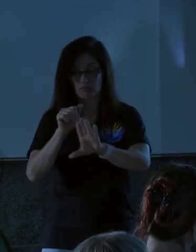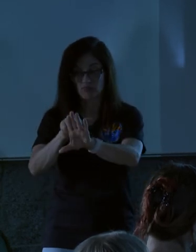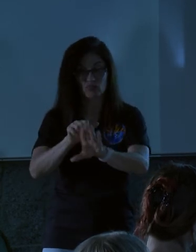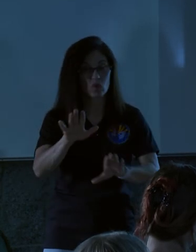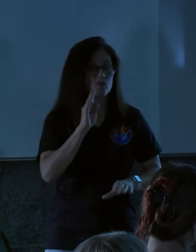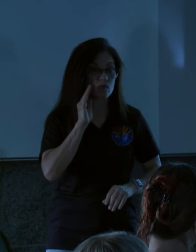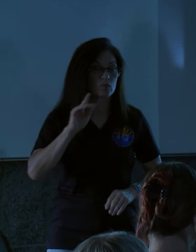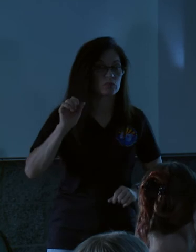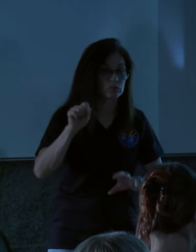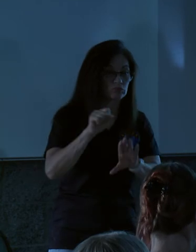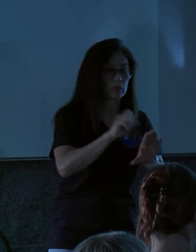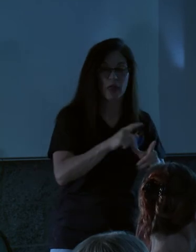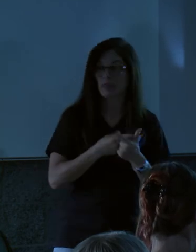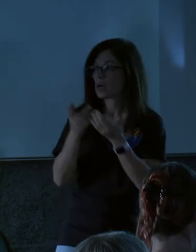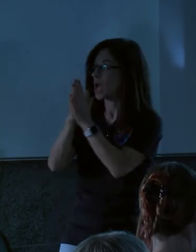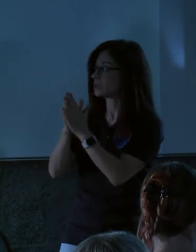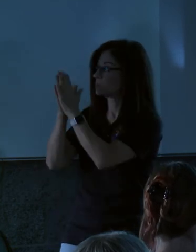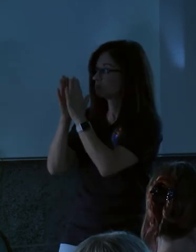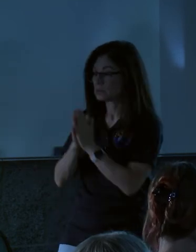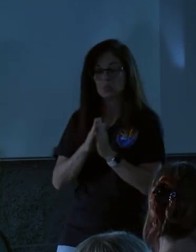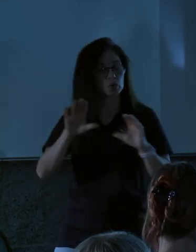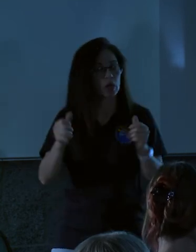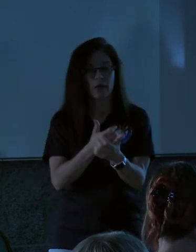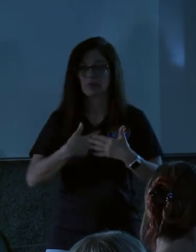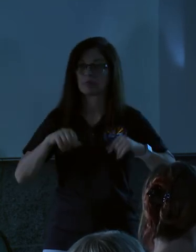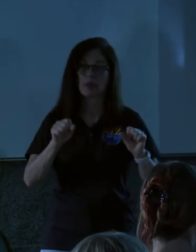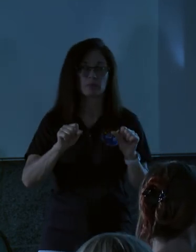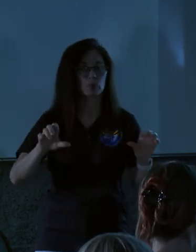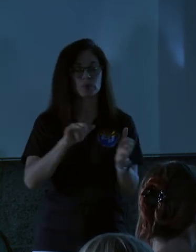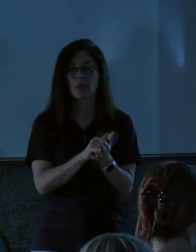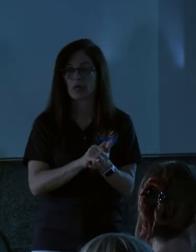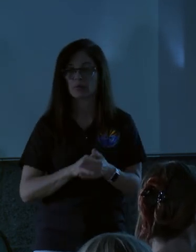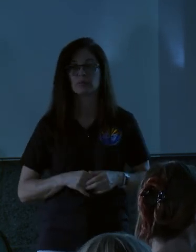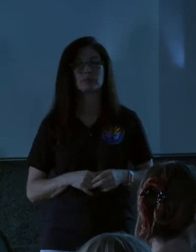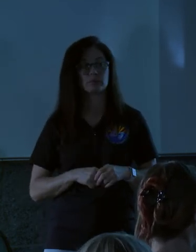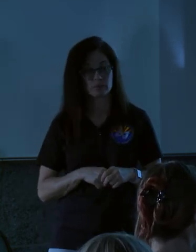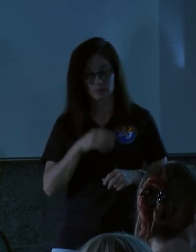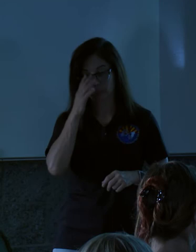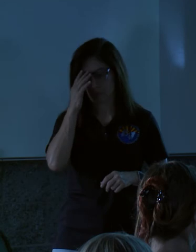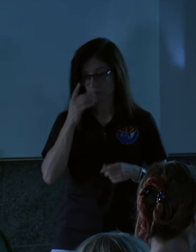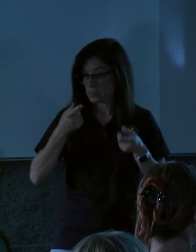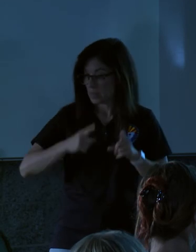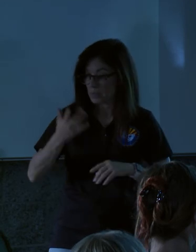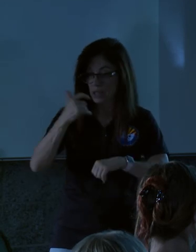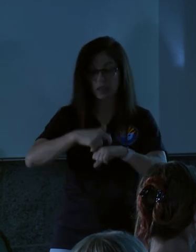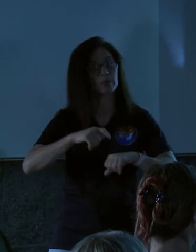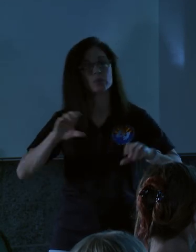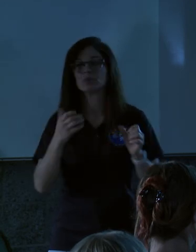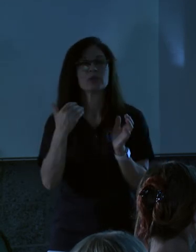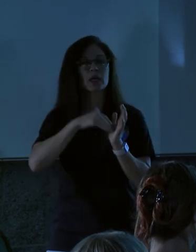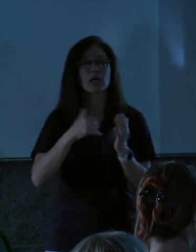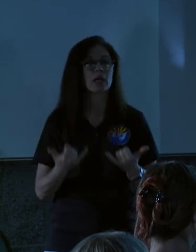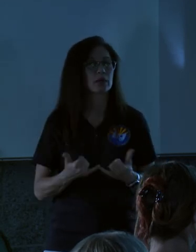getting funding. We will, you know, we will make every attempt to do that. I mean, we're, we did it last time. We'll, we'll do it again.